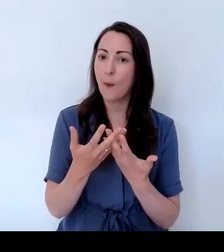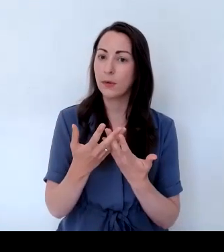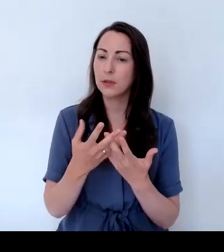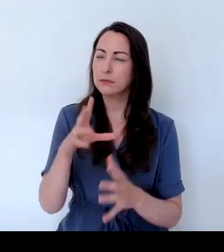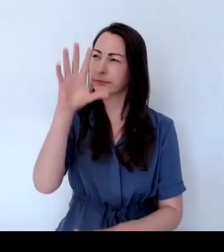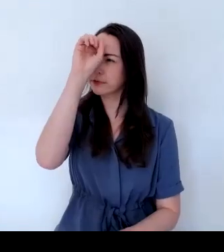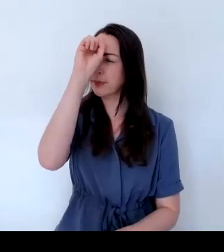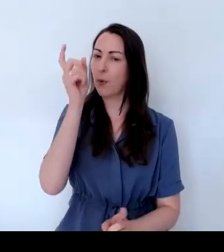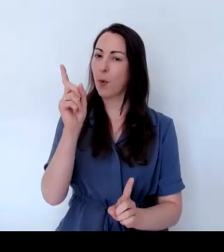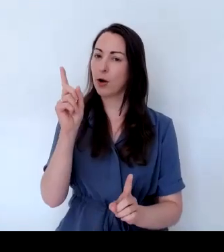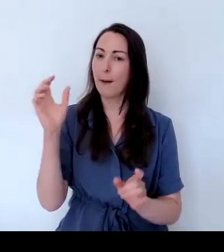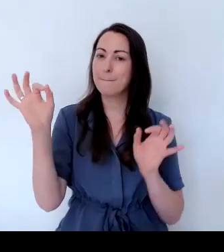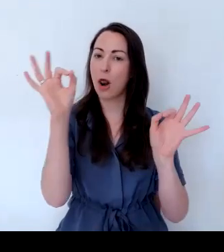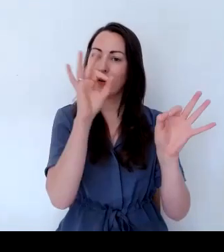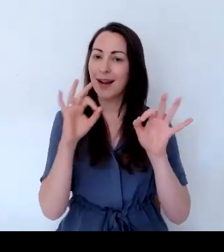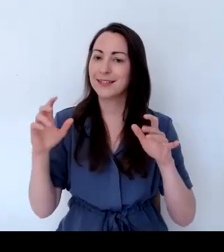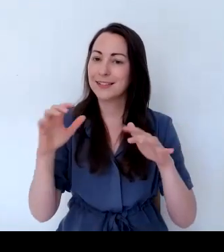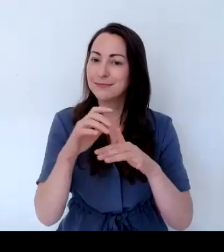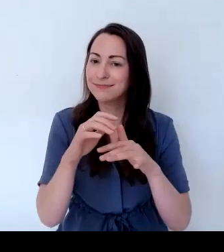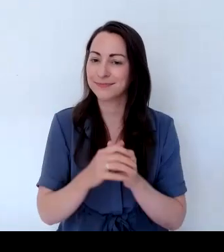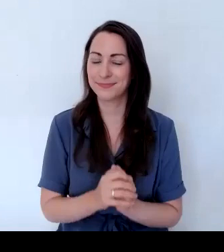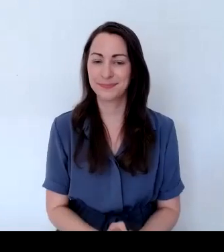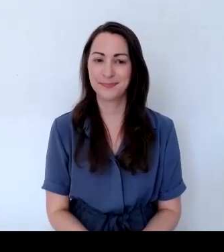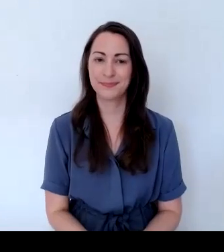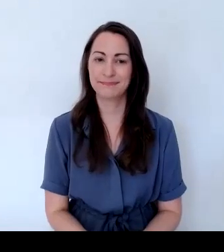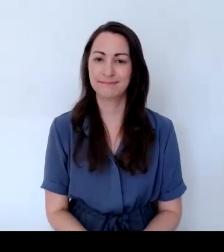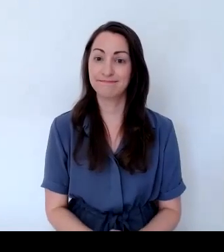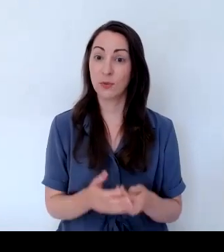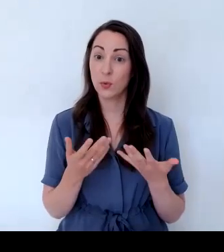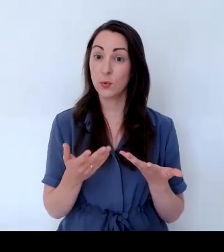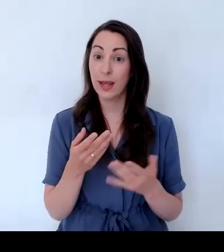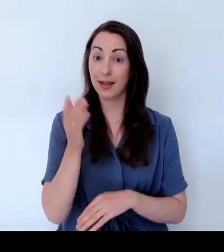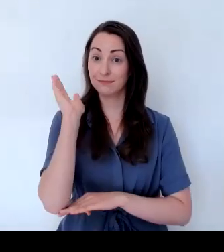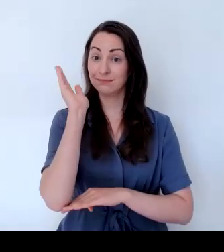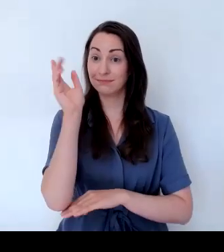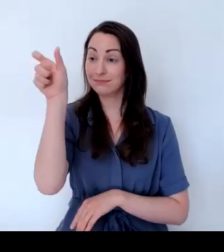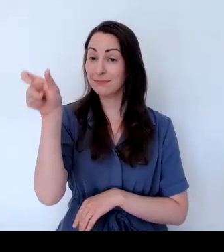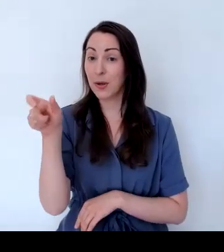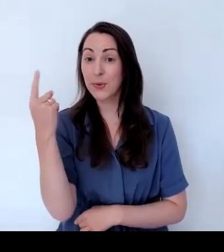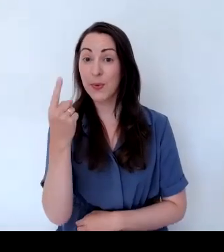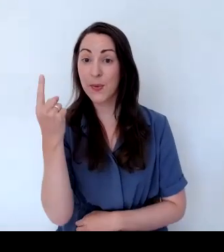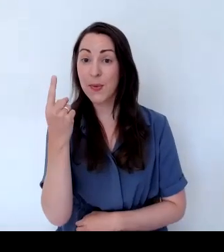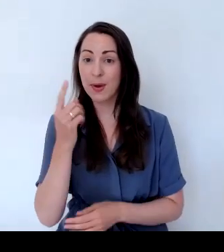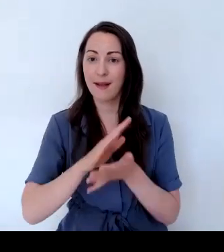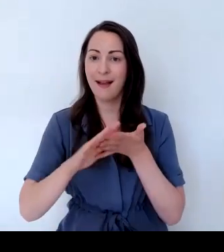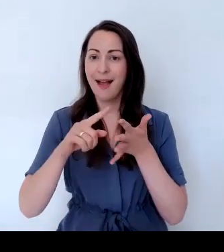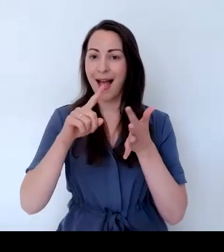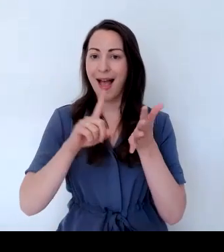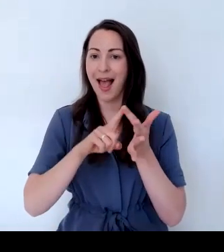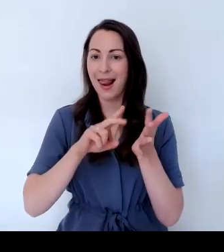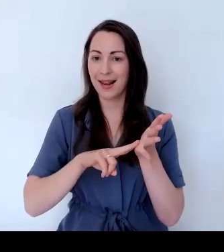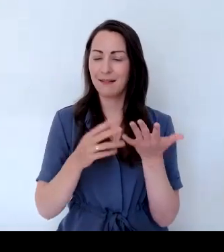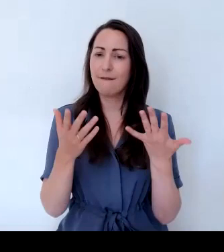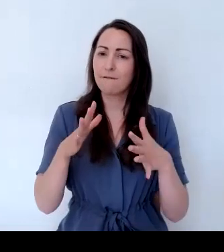Herb. Helen grows a range of herbs to fragrance your garden and flavour your cooking. Helen also